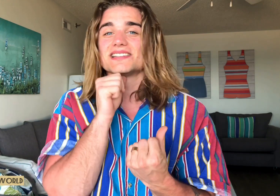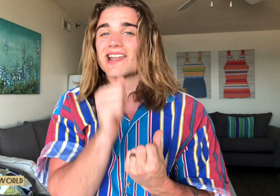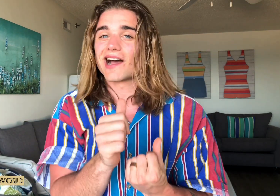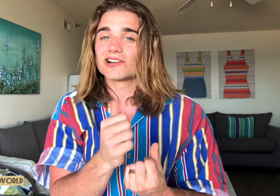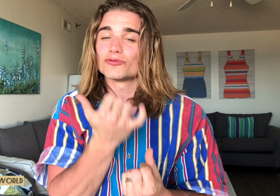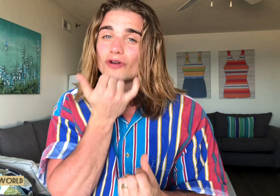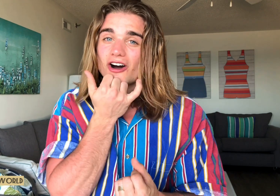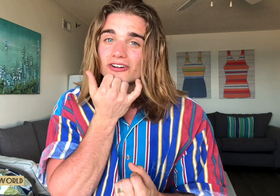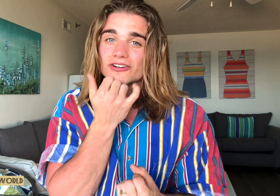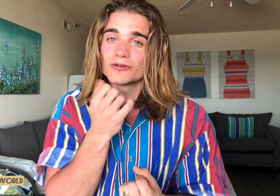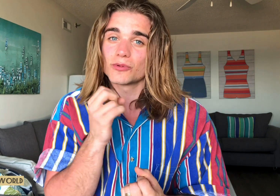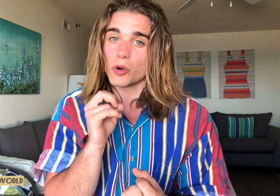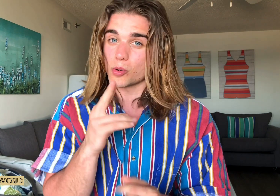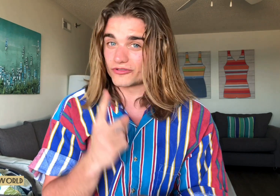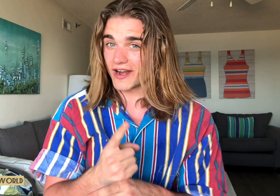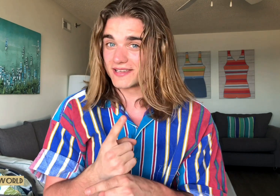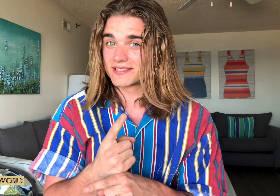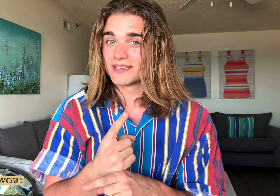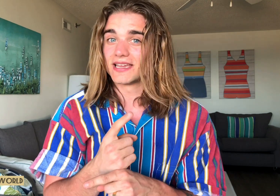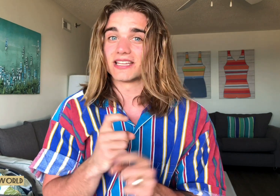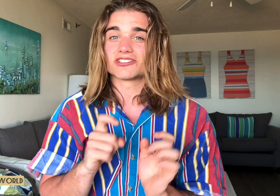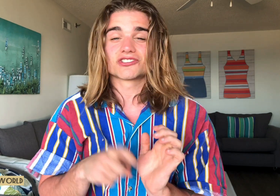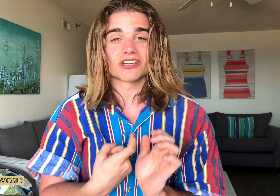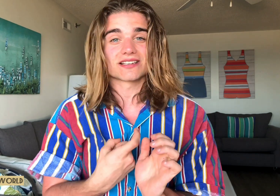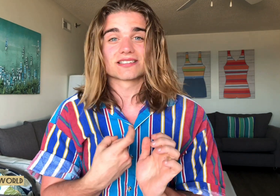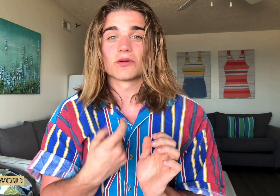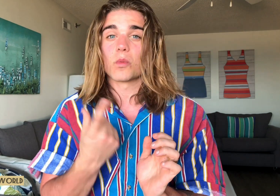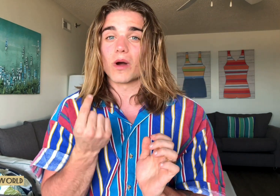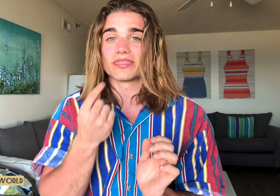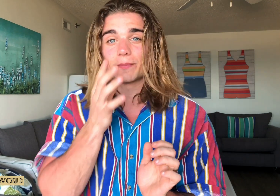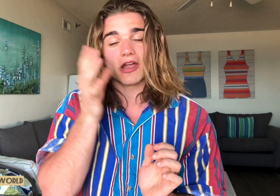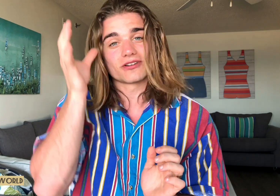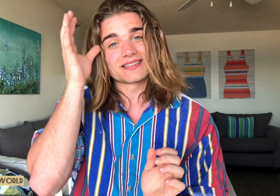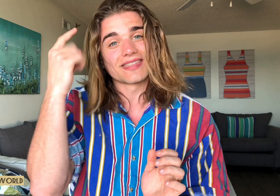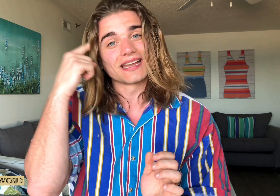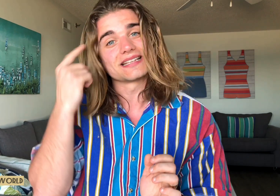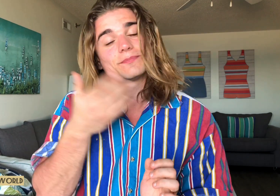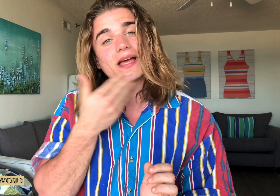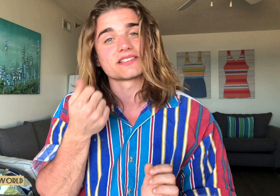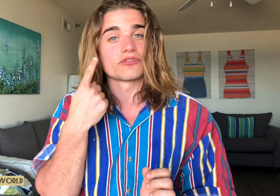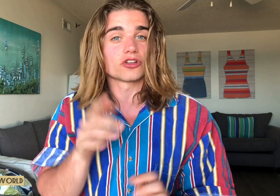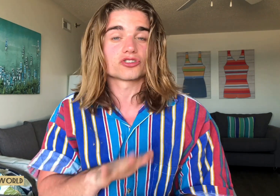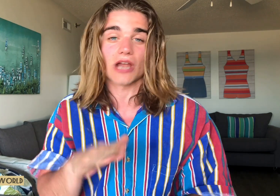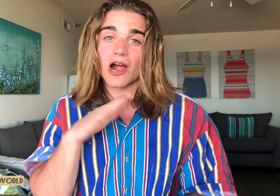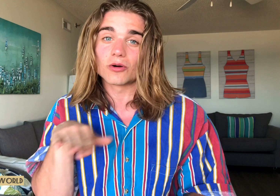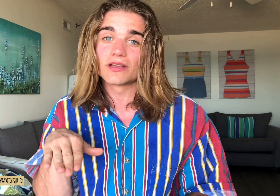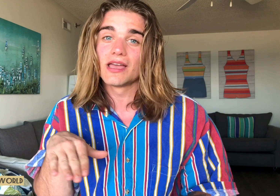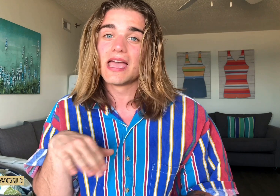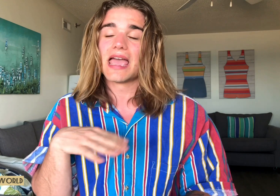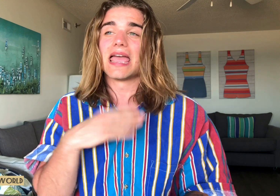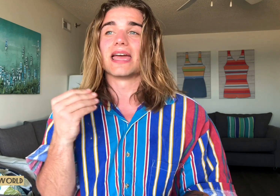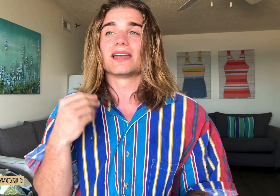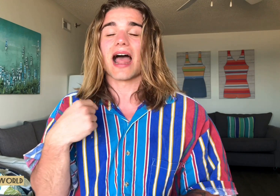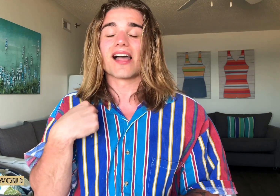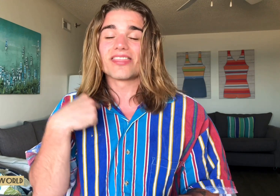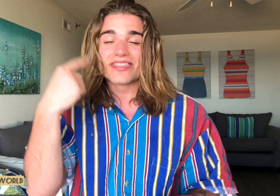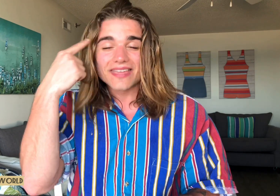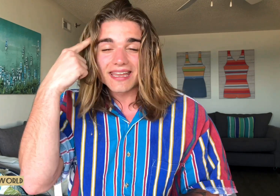not wrong or right. It's just what the parents think is best for their child. And I think